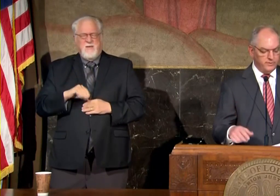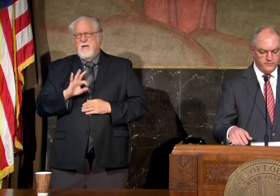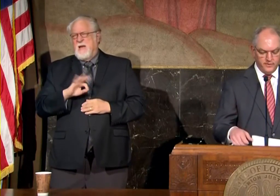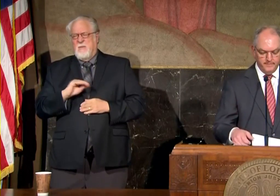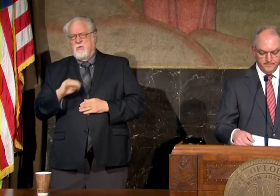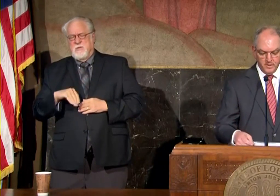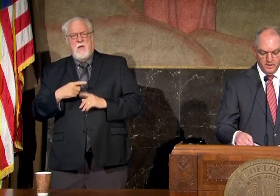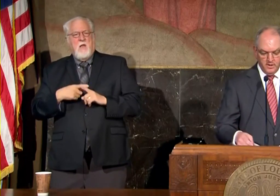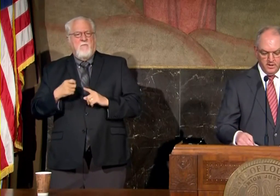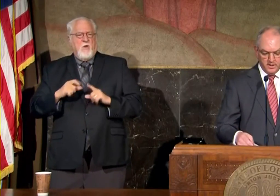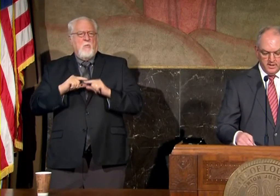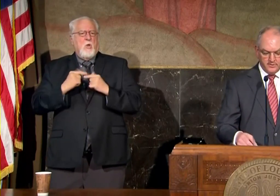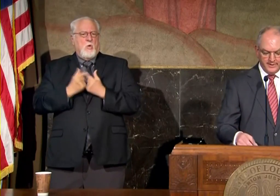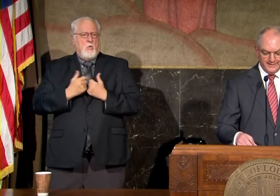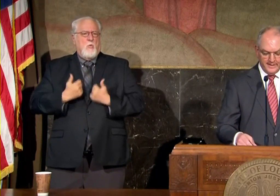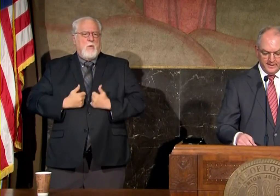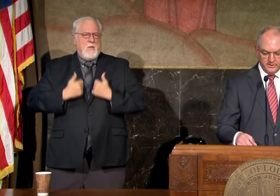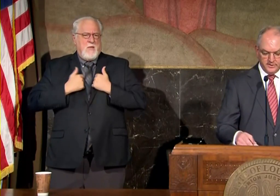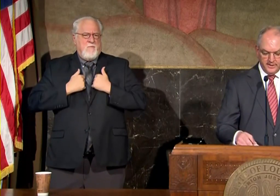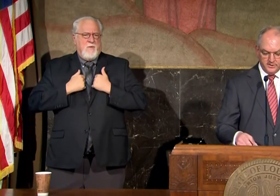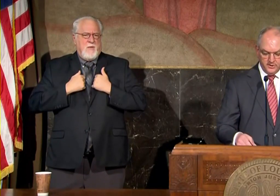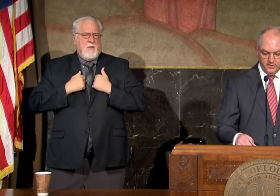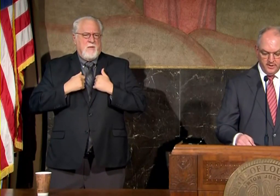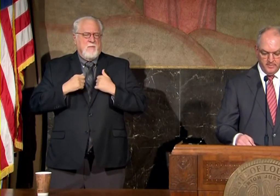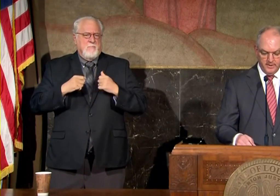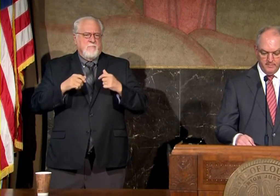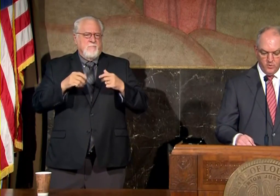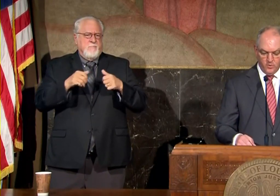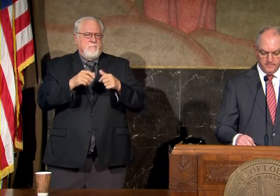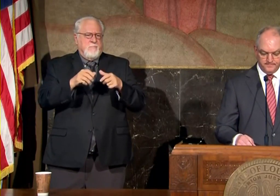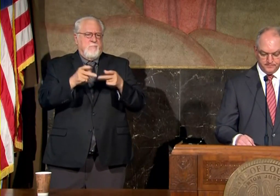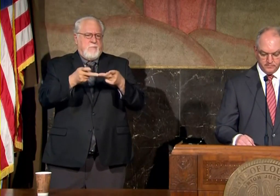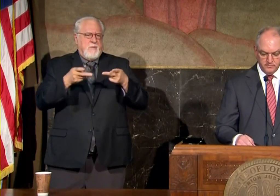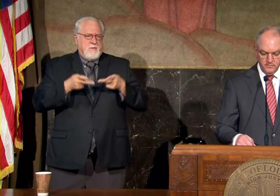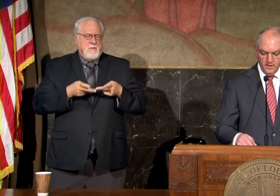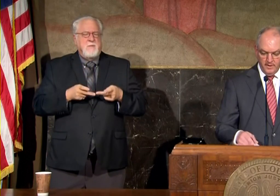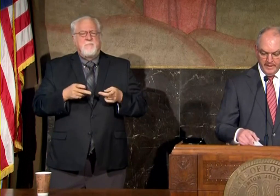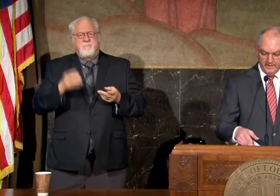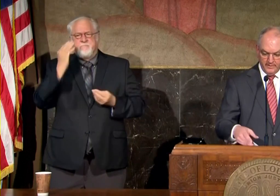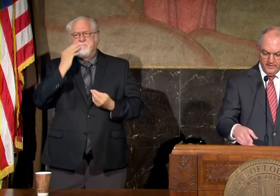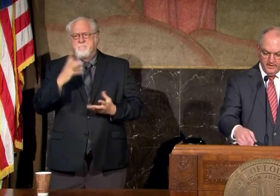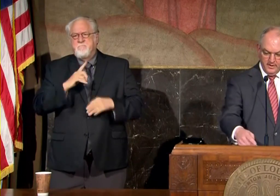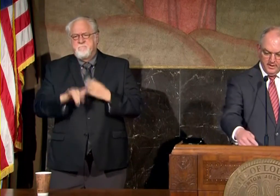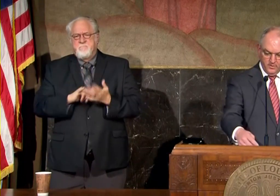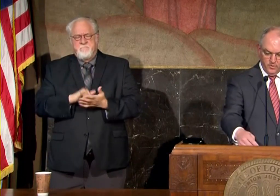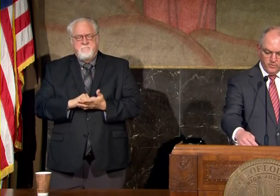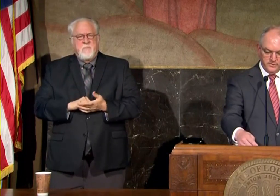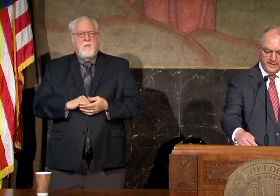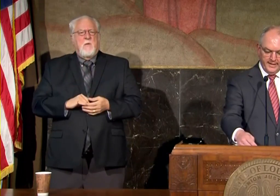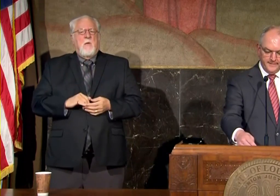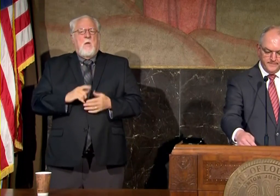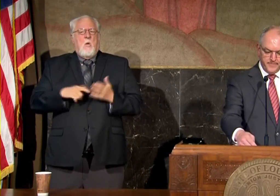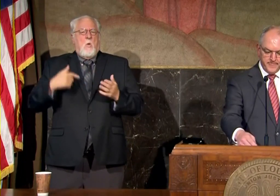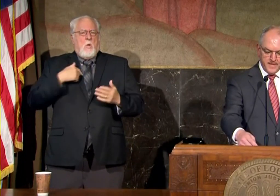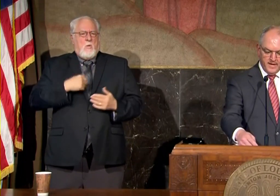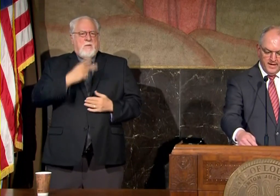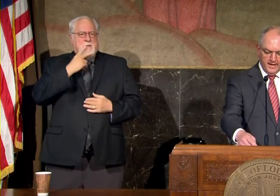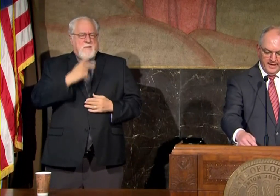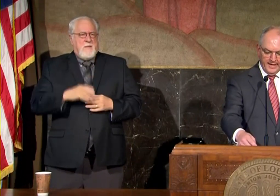like that was from congregate setting just to let you know a little bit more about what we're seeing